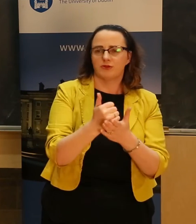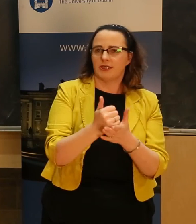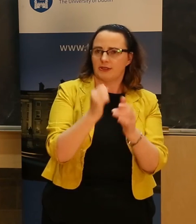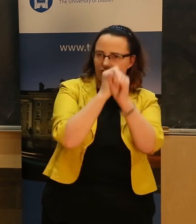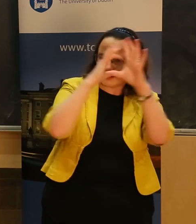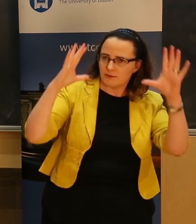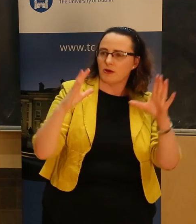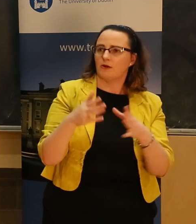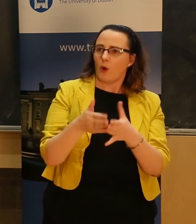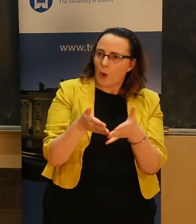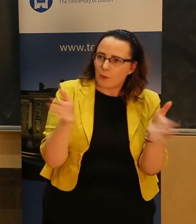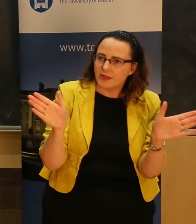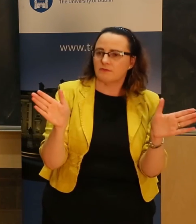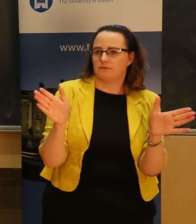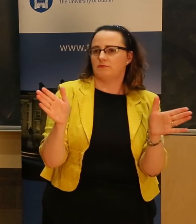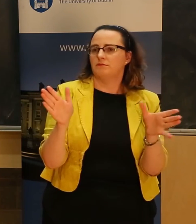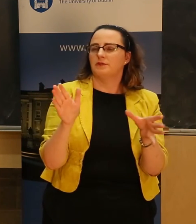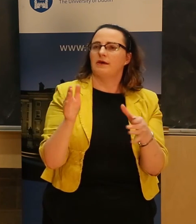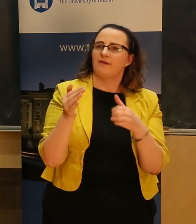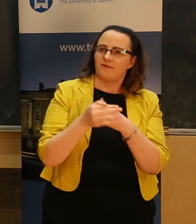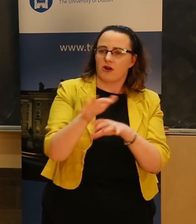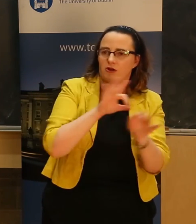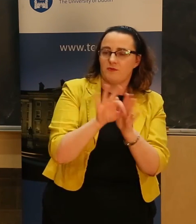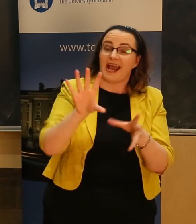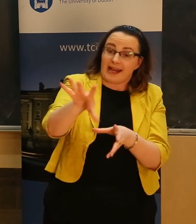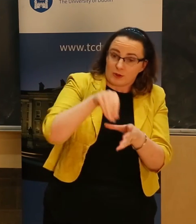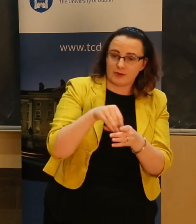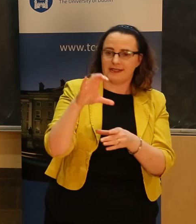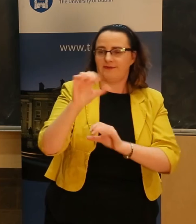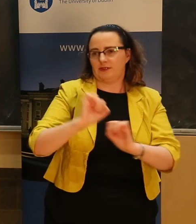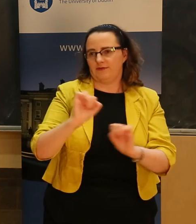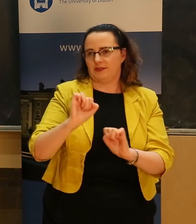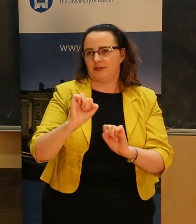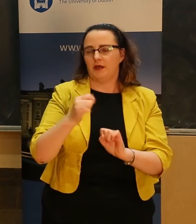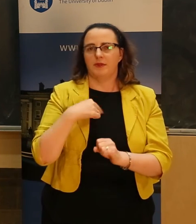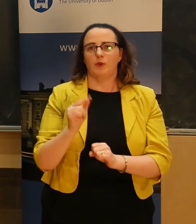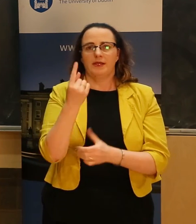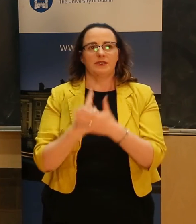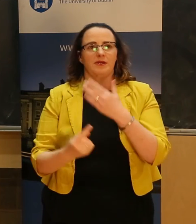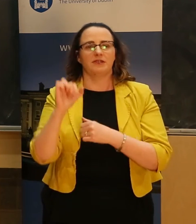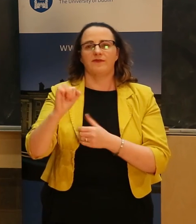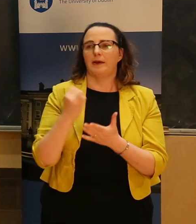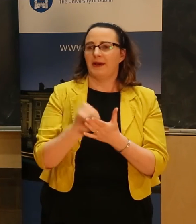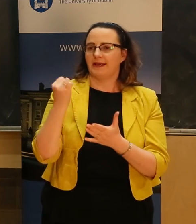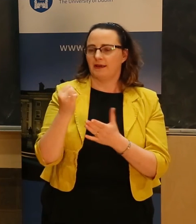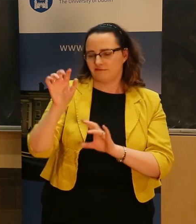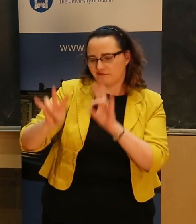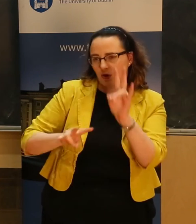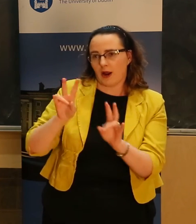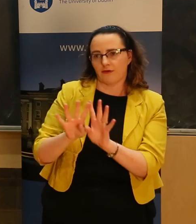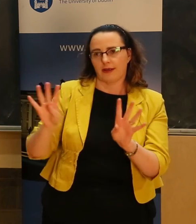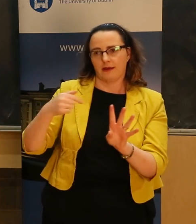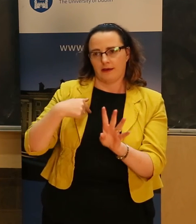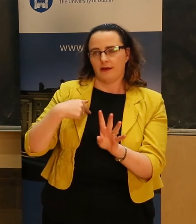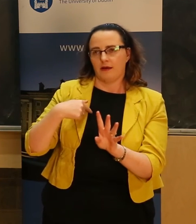openness and accountability in government, including the civil service. As the only independent member of the banking inquiry, I will bring its